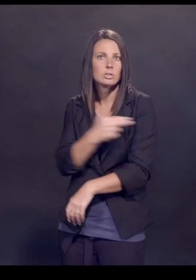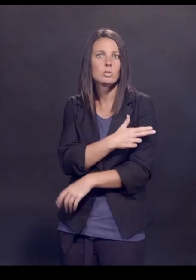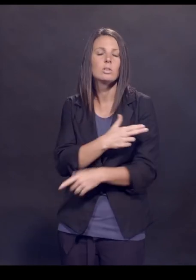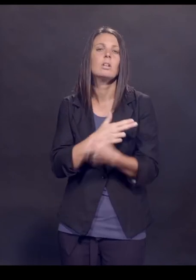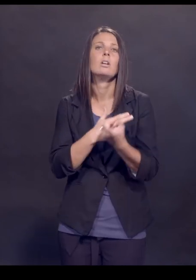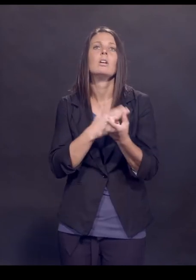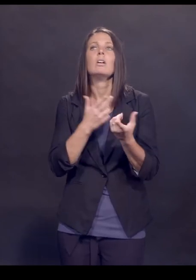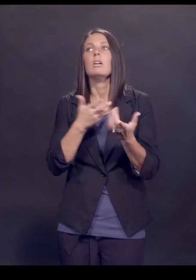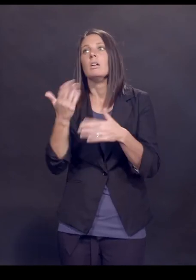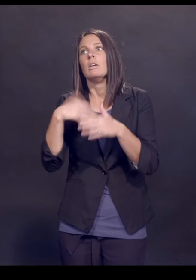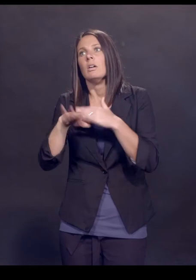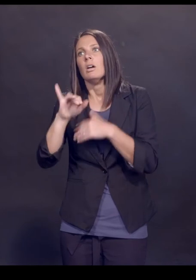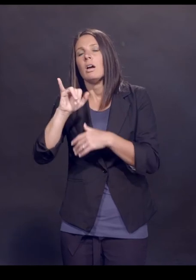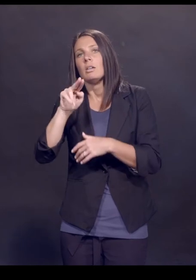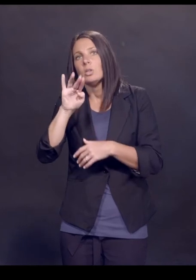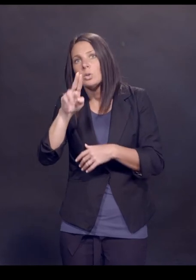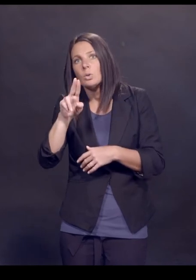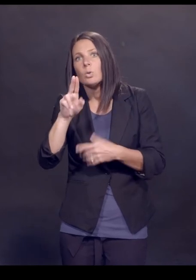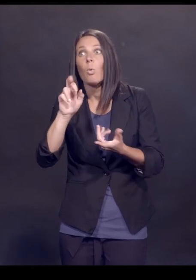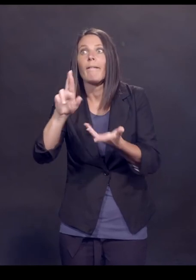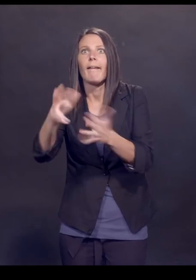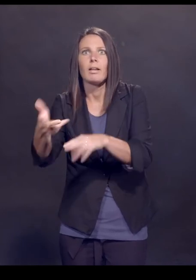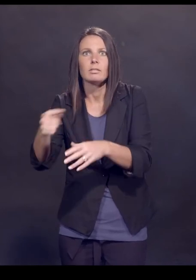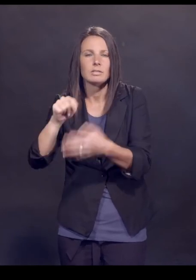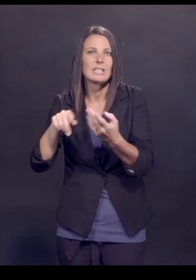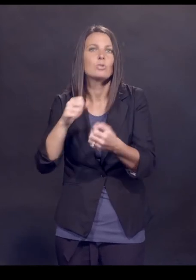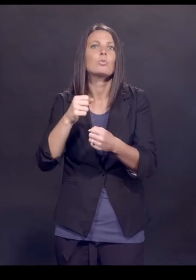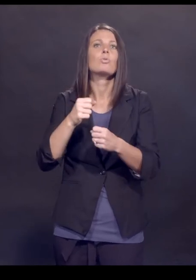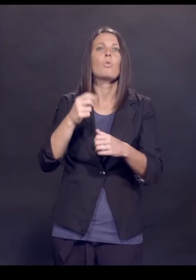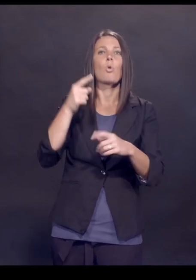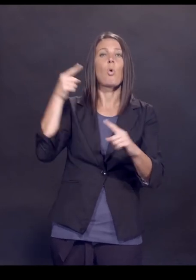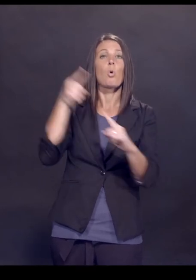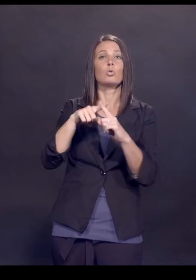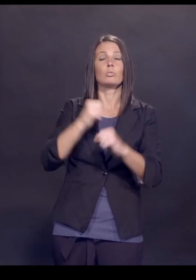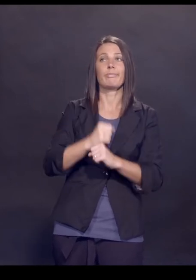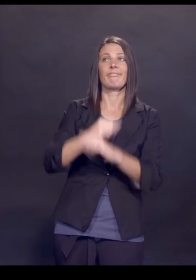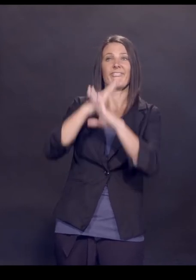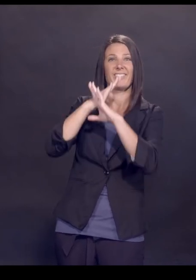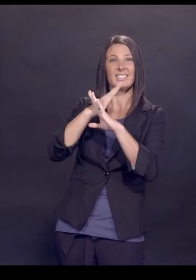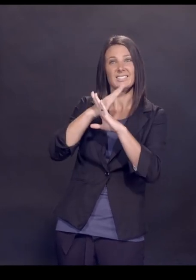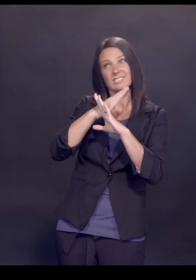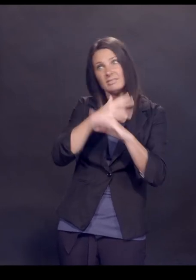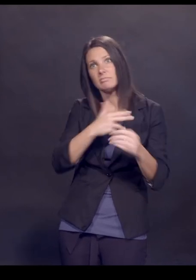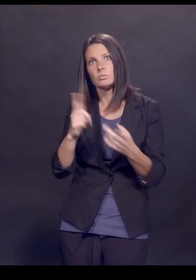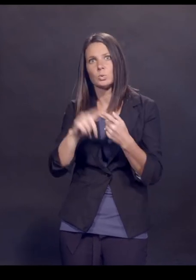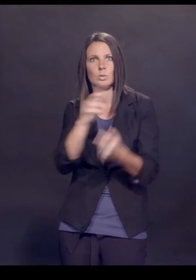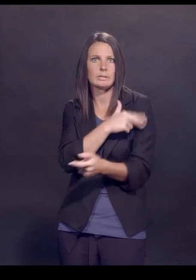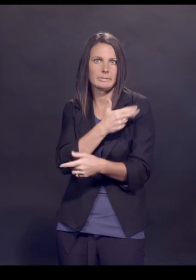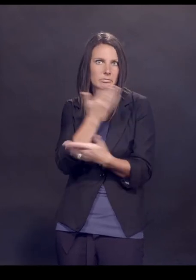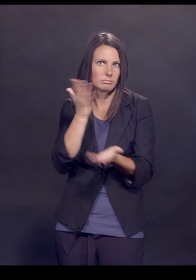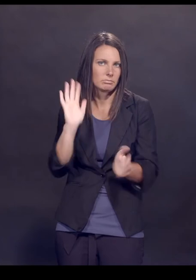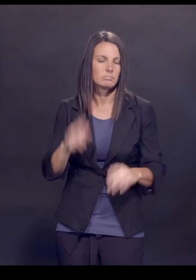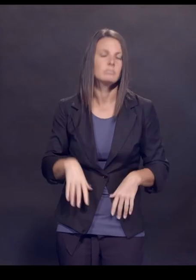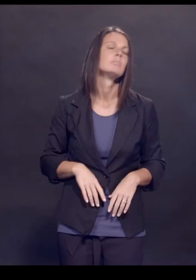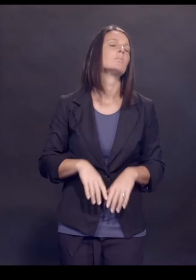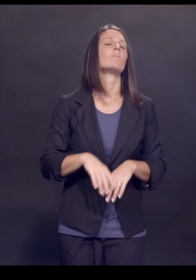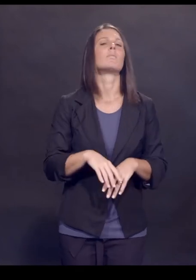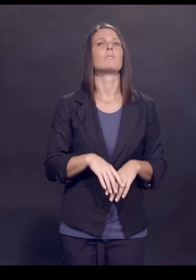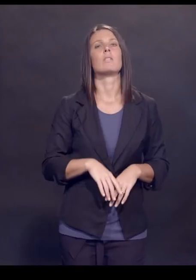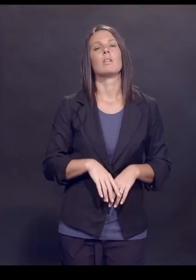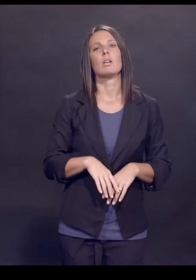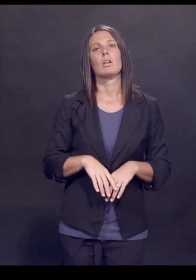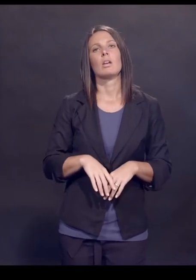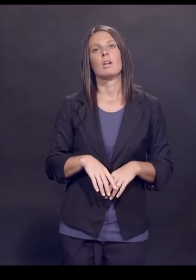hospital, have to go to the ICU, or die. That's the goal. Really, frankly, that's the goal of most vaccines. As would be